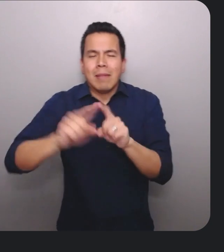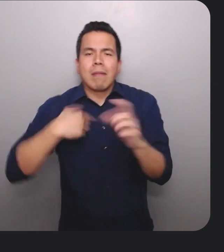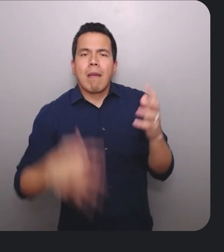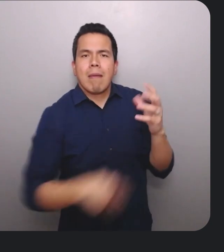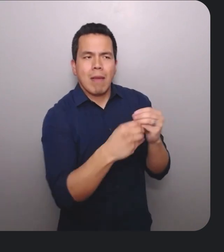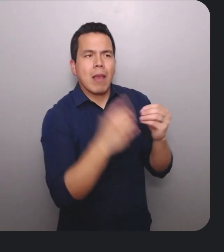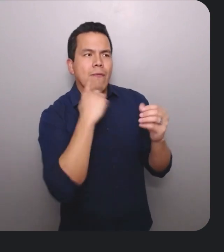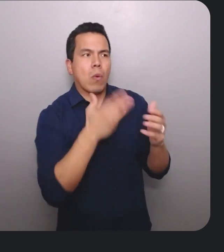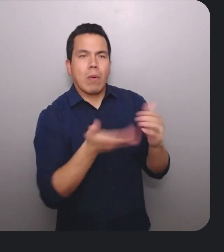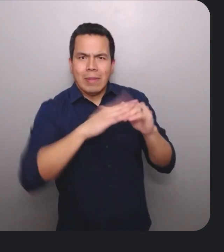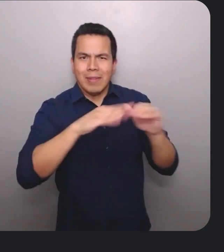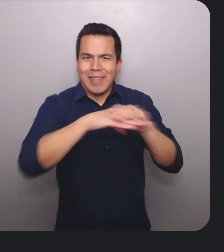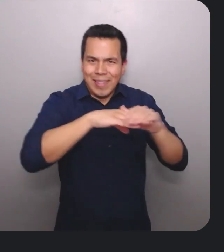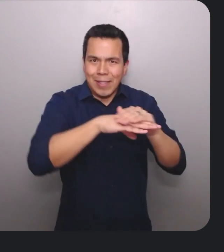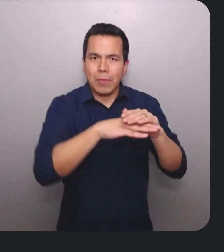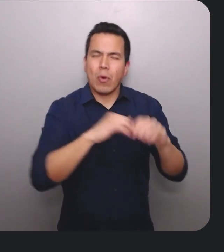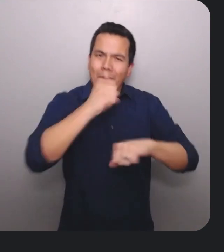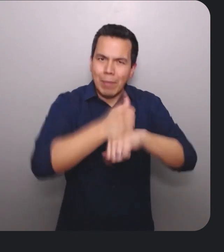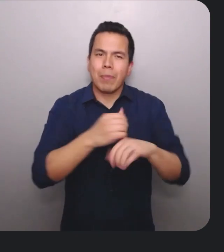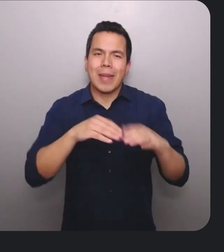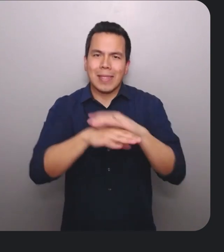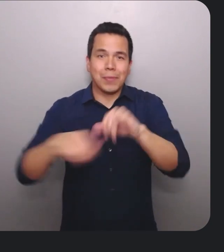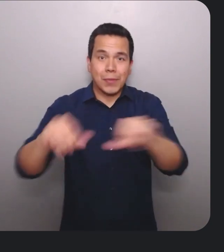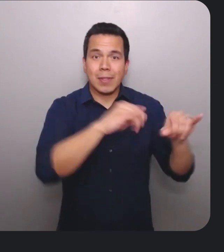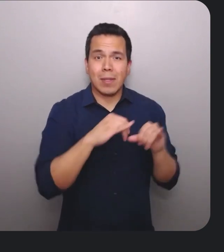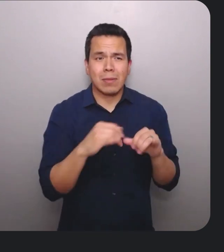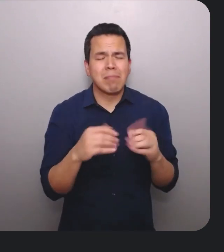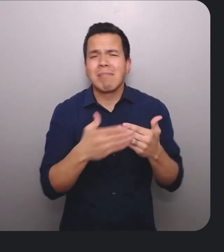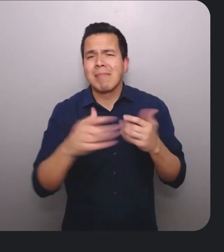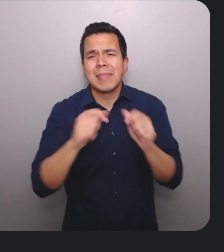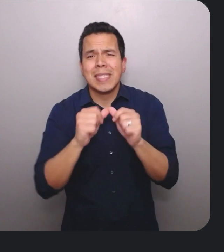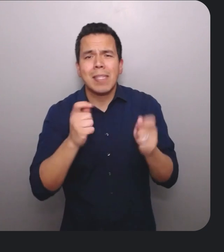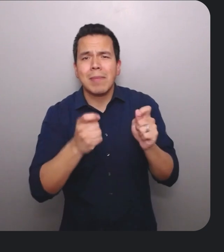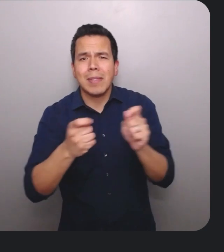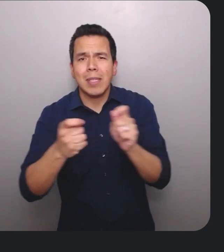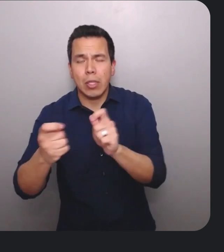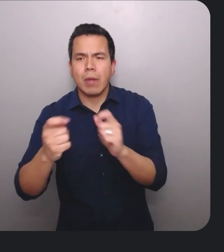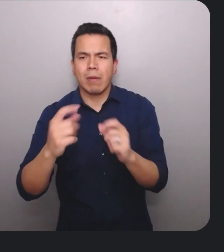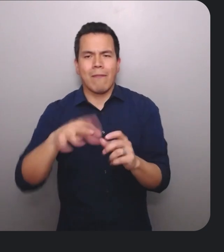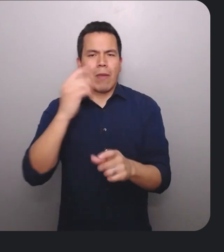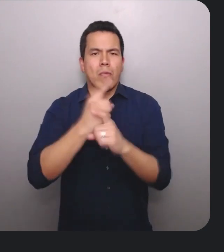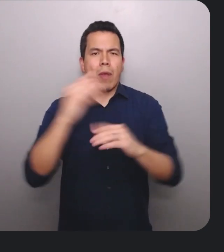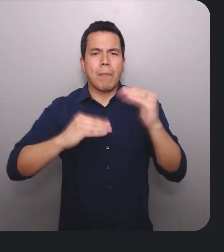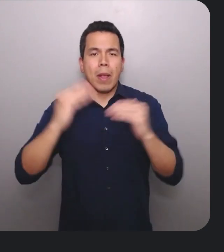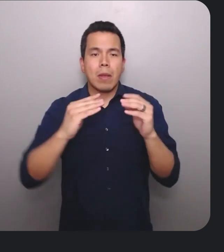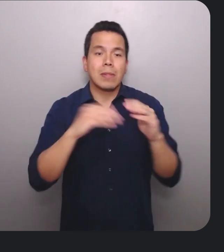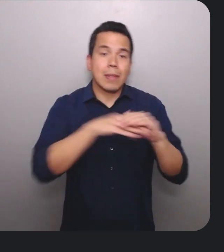standards. We can keep iterating until we get the right balance of beauty and accessibility. Maybe make it brighter as